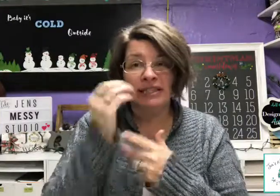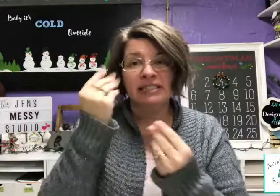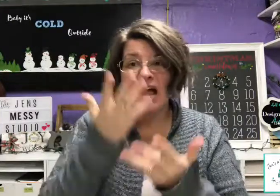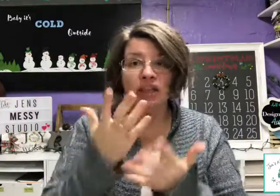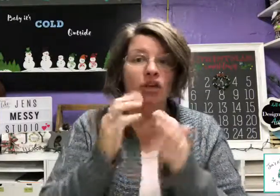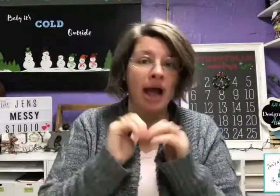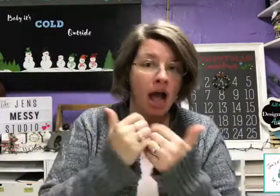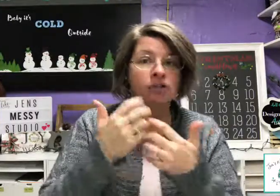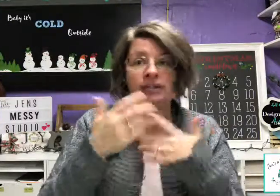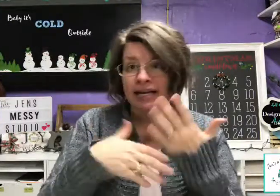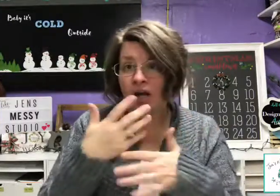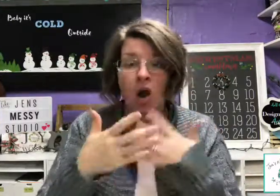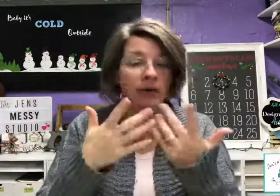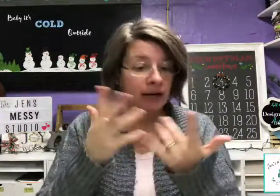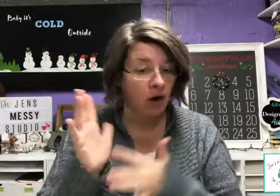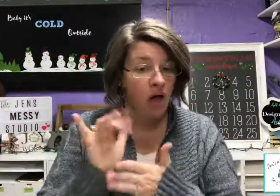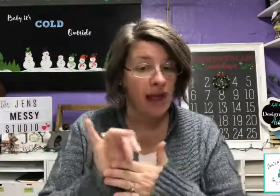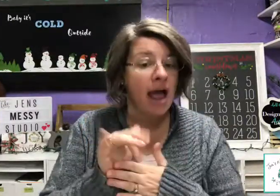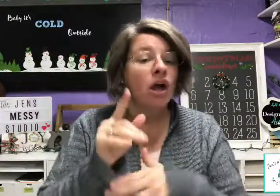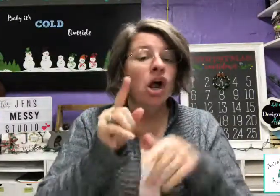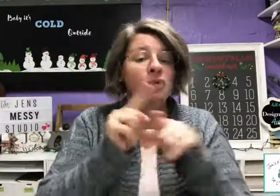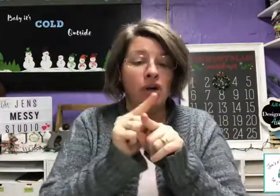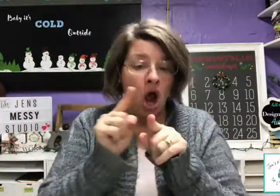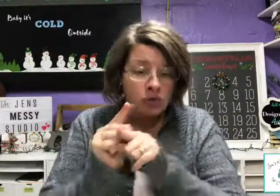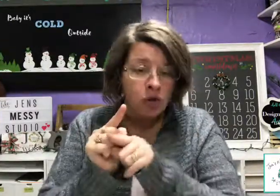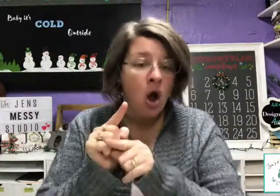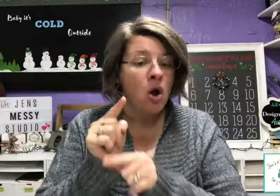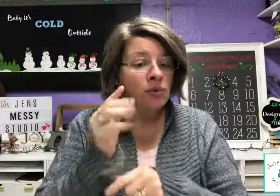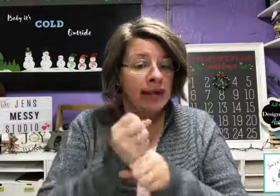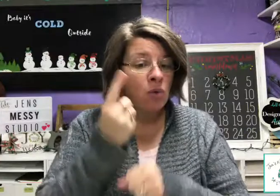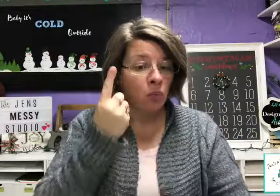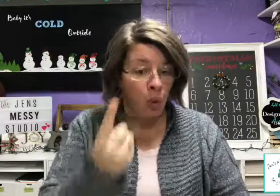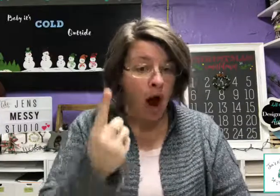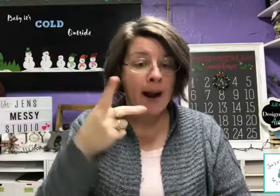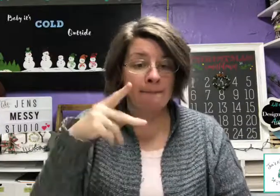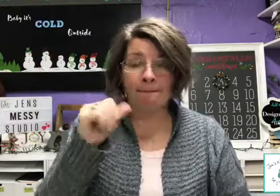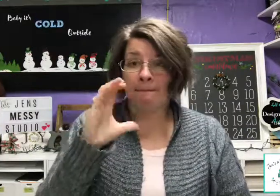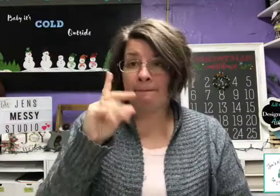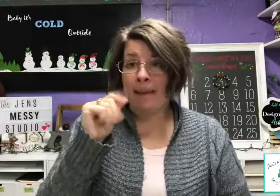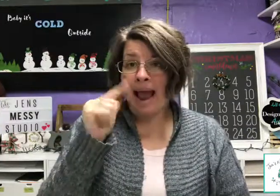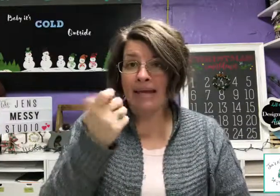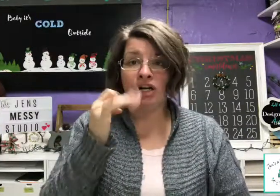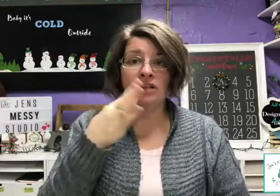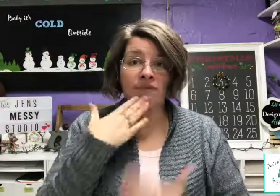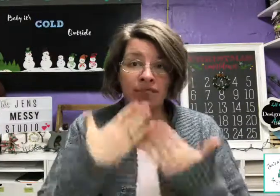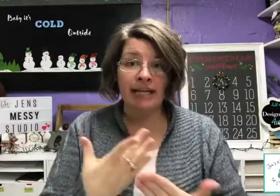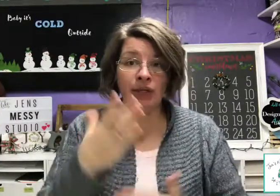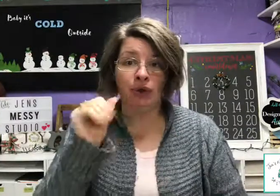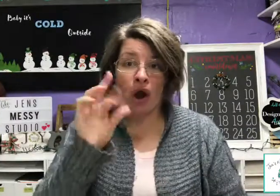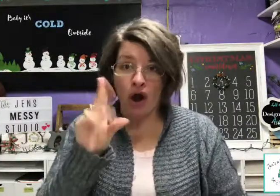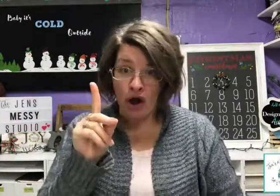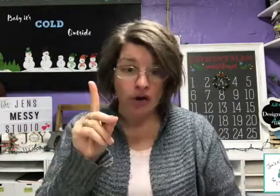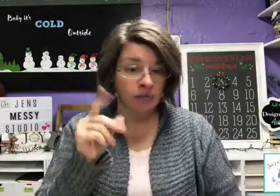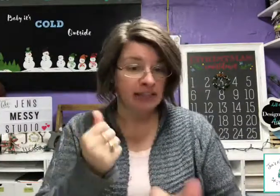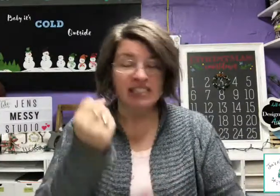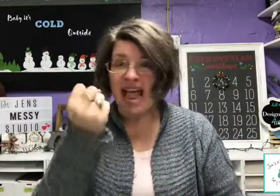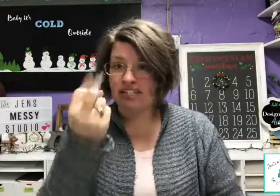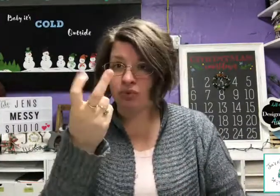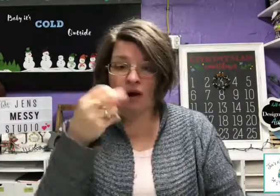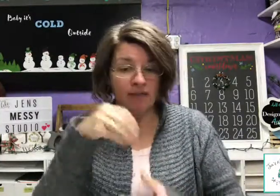We're just telling you how to keep going and all that. We also get one passionate different thing you call, which has 12